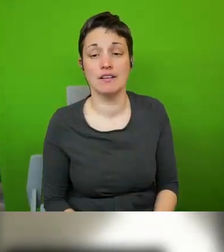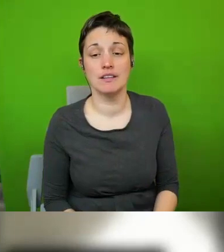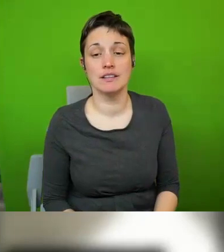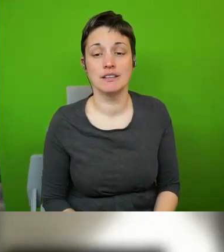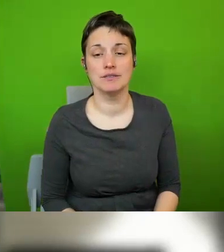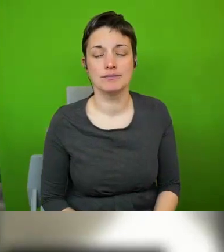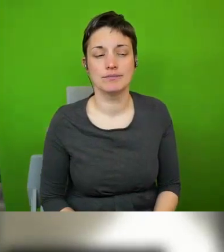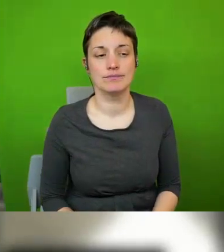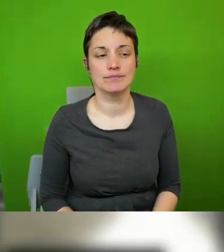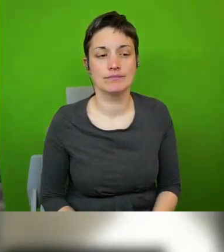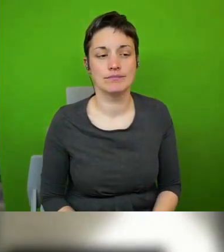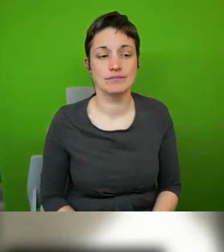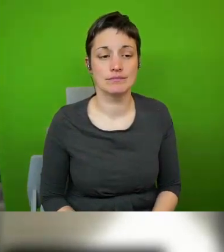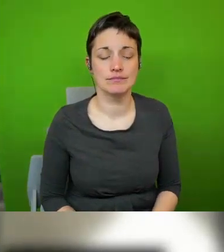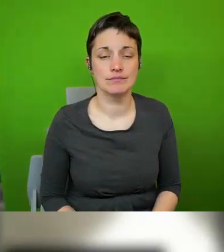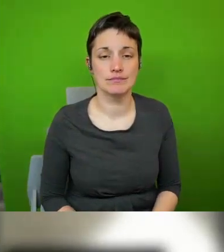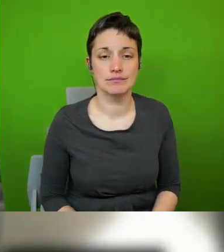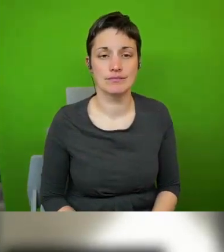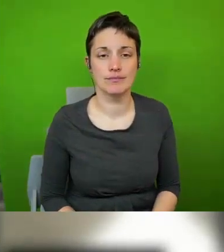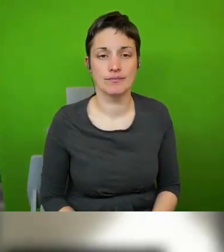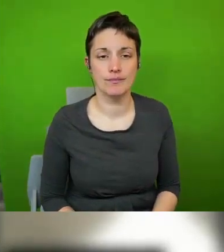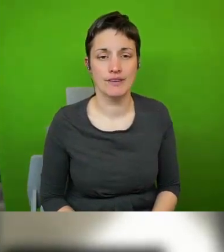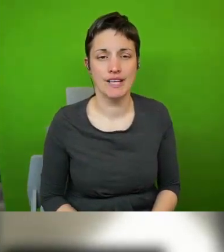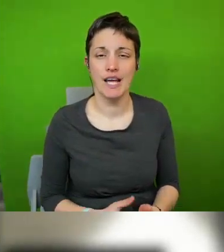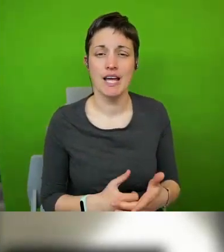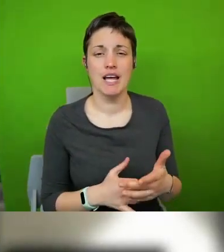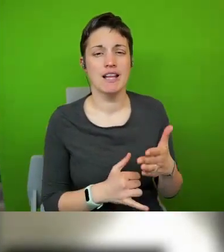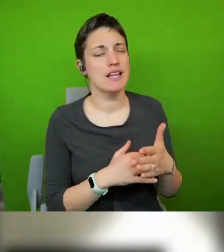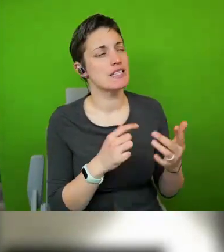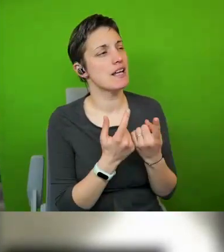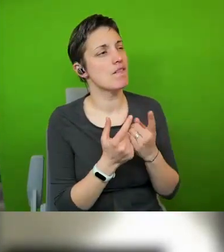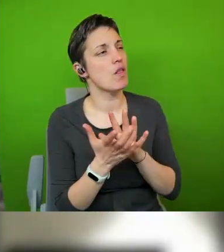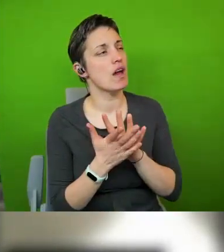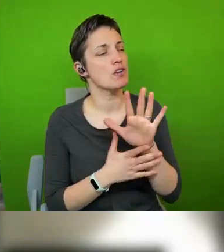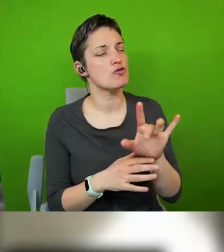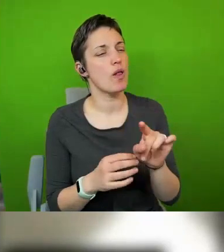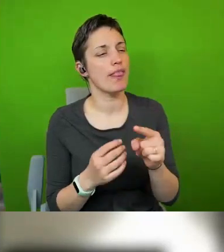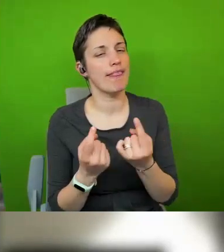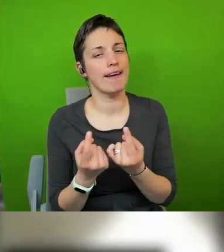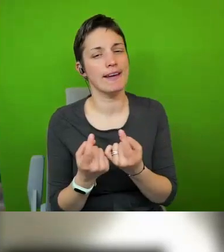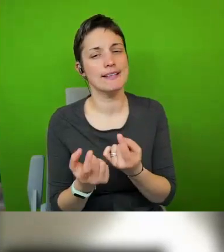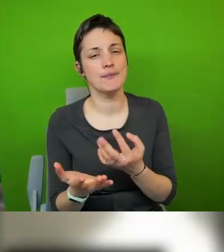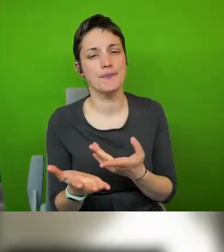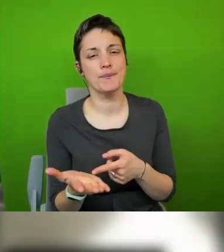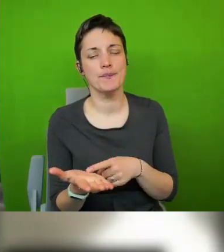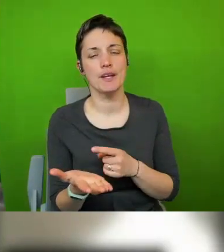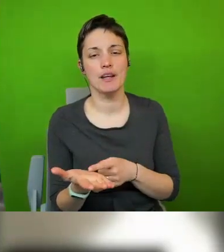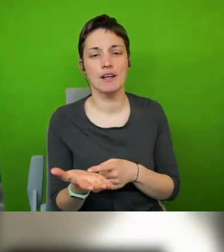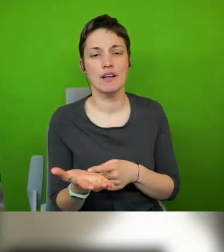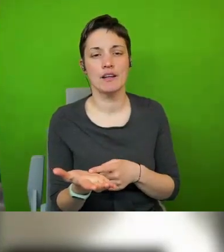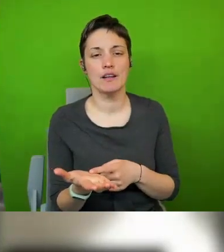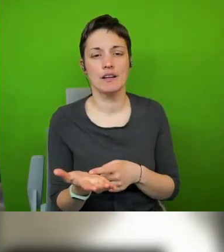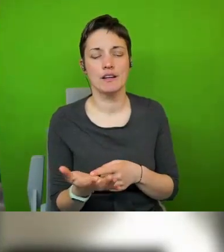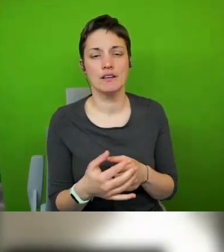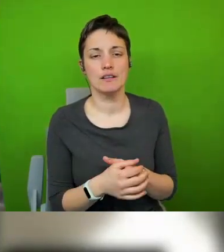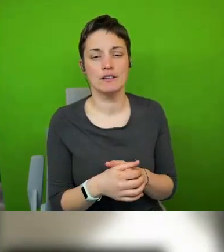um and perhaps final comments on the cultural thing i mean one one thing that is a bit um that has